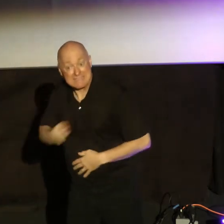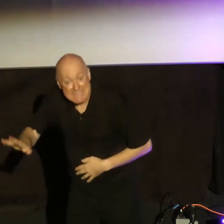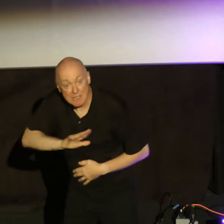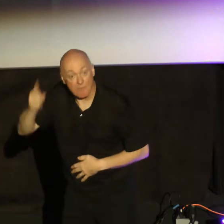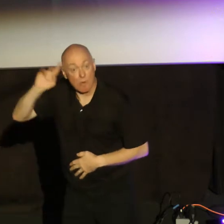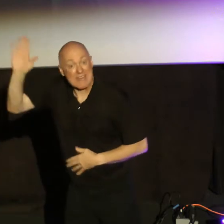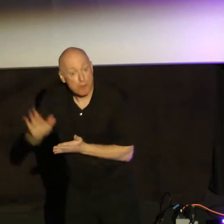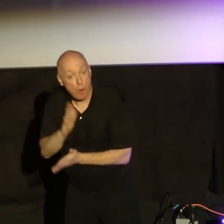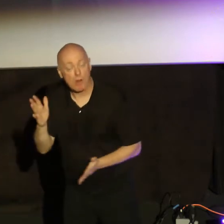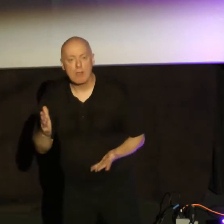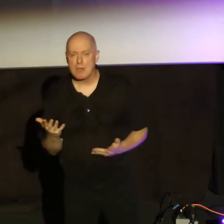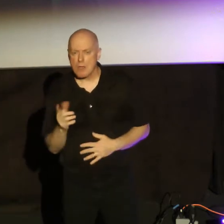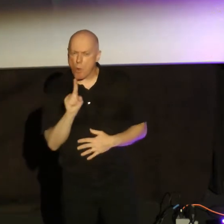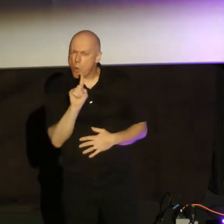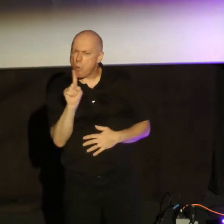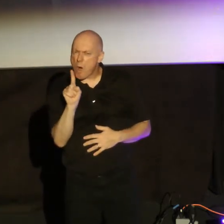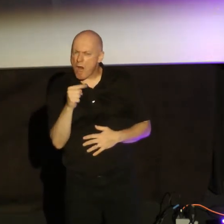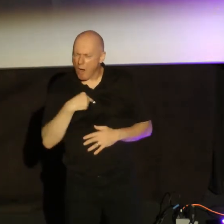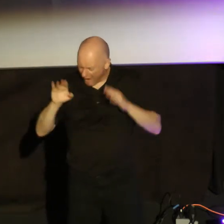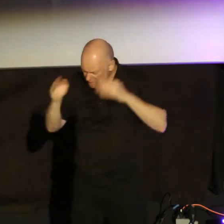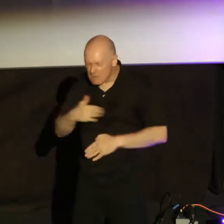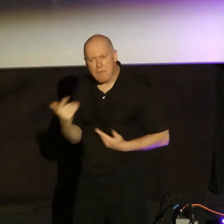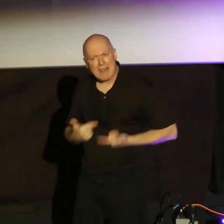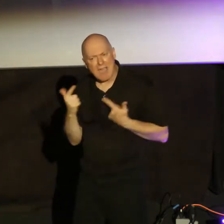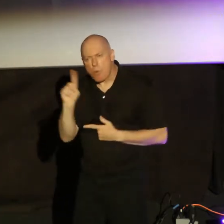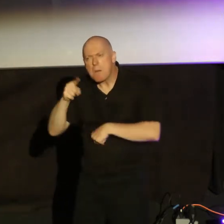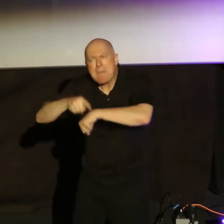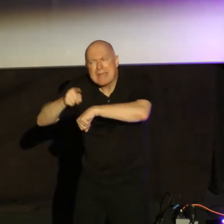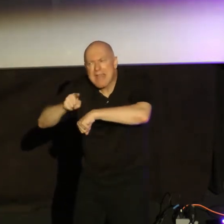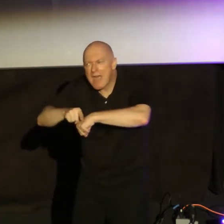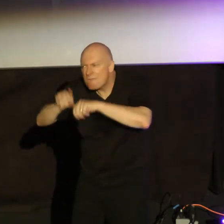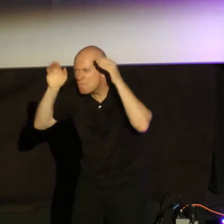glory? Where am I putting my resources, my time? Who am I working for?